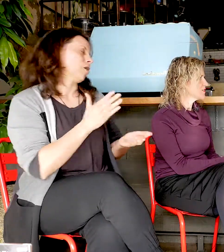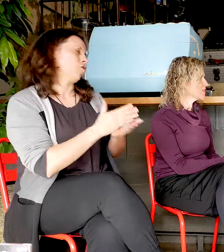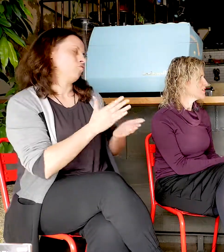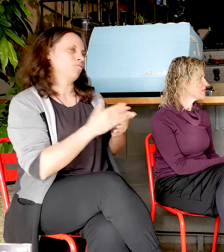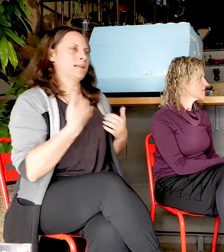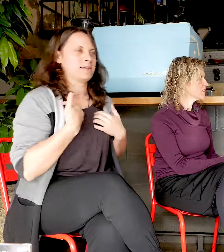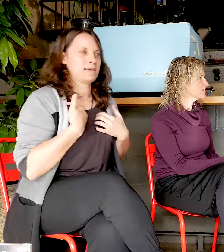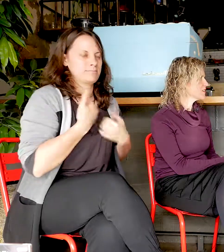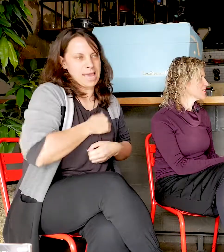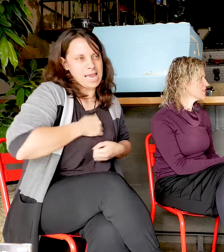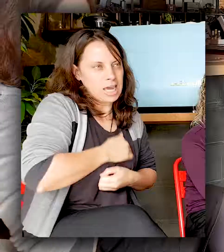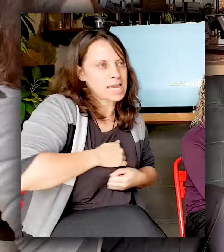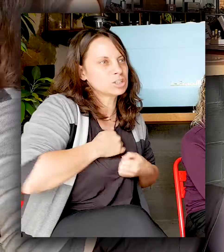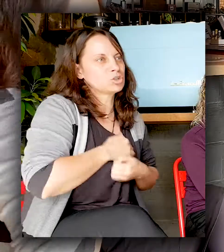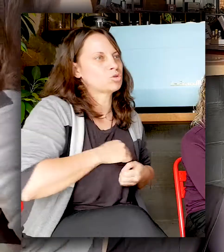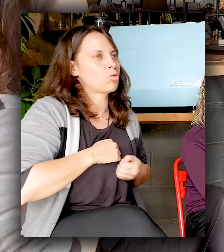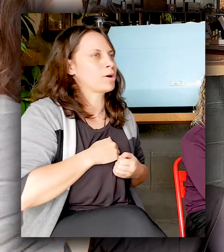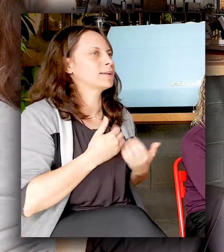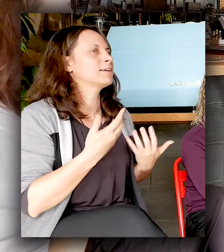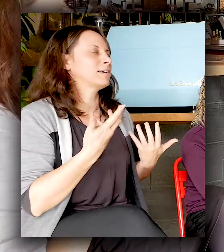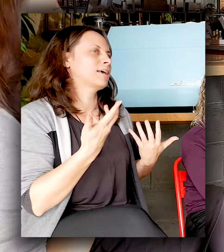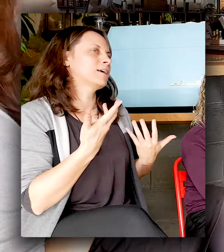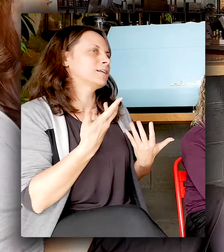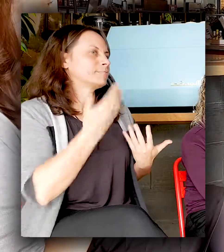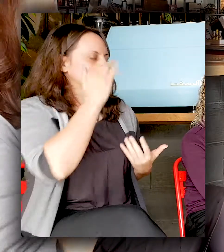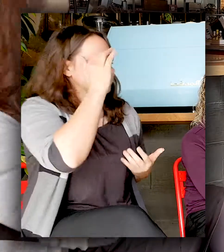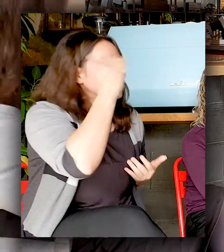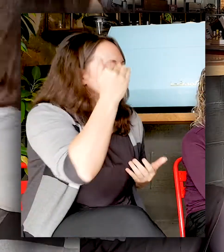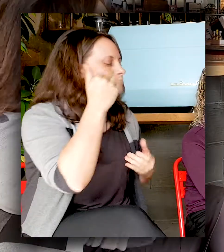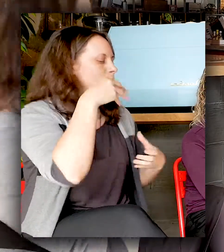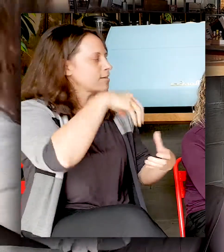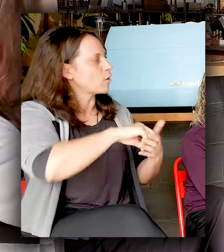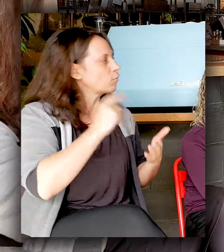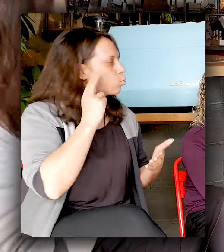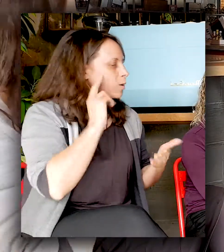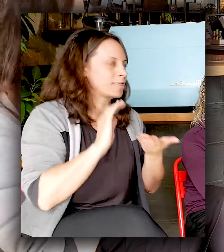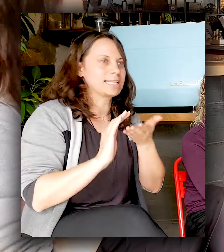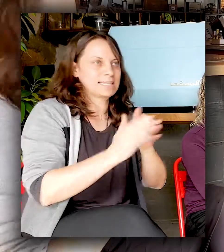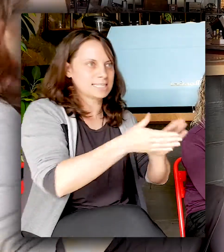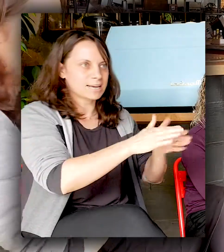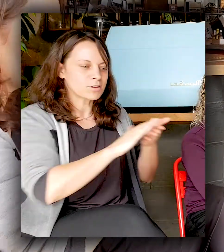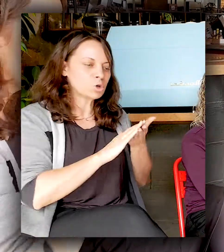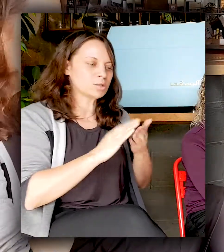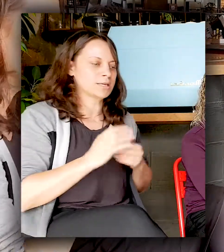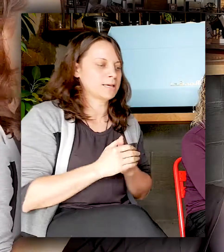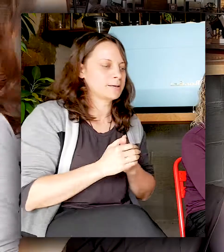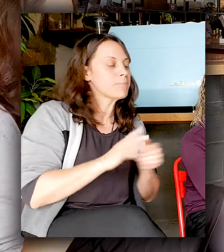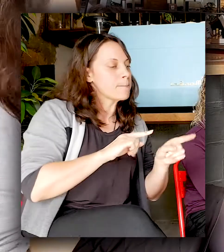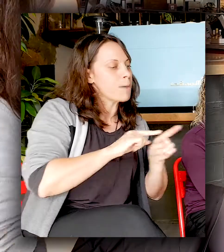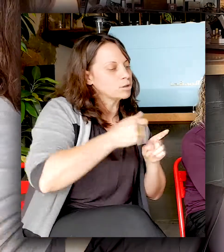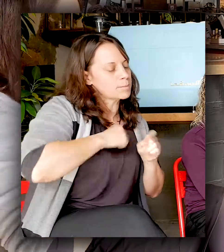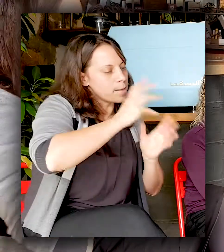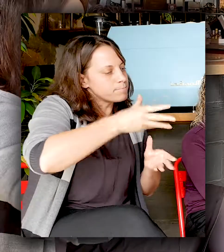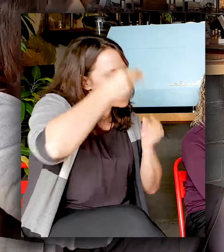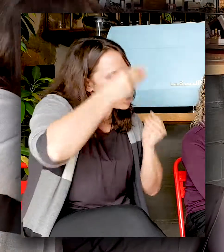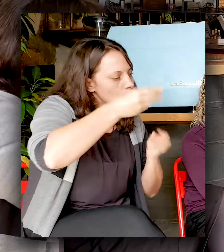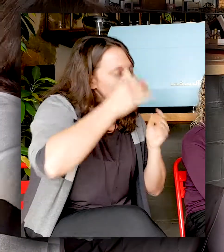in love with it. And since then I've been involved in the deaf community. So most of my learning has been really just through the deaf community